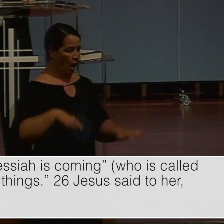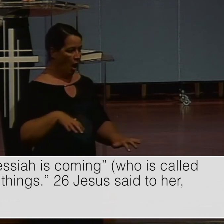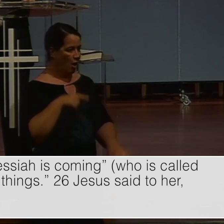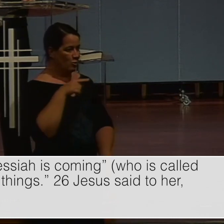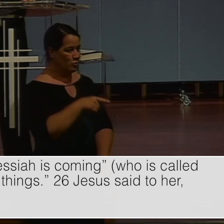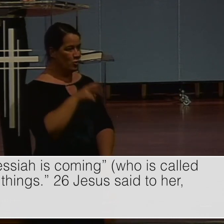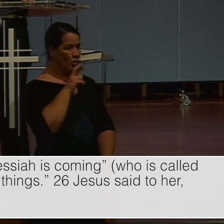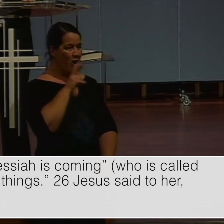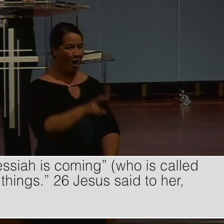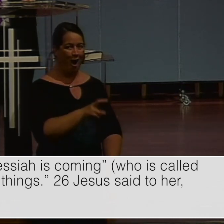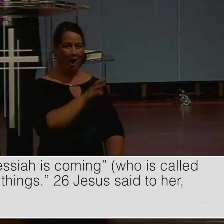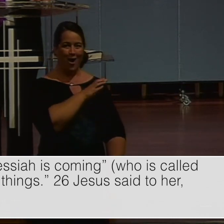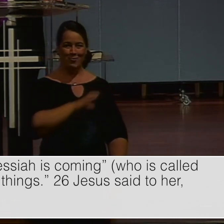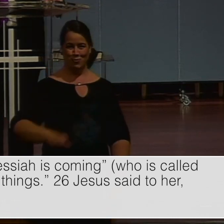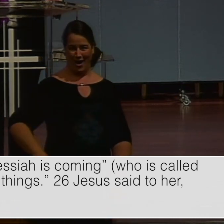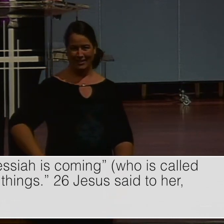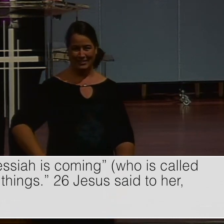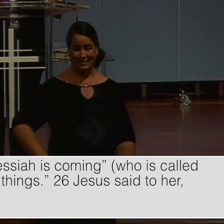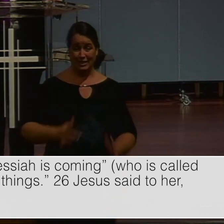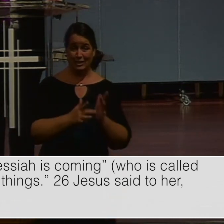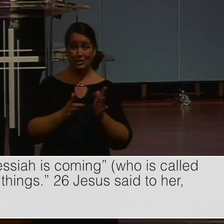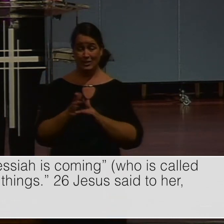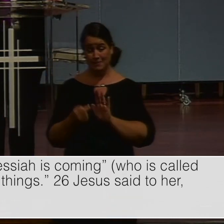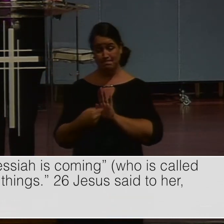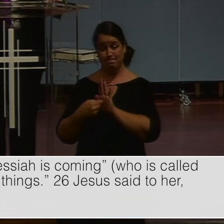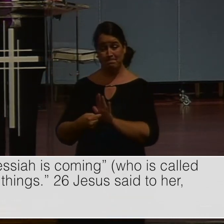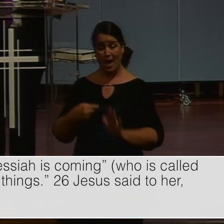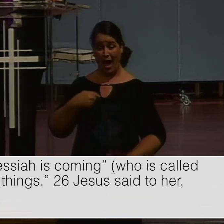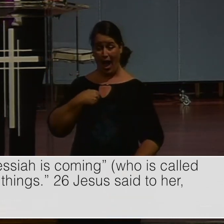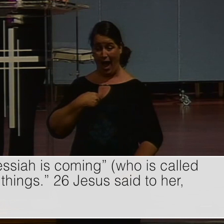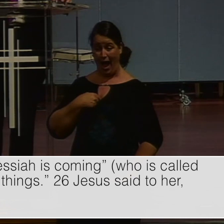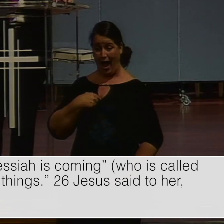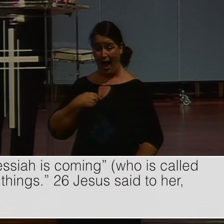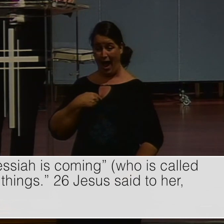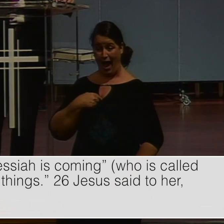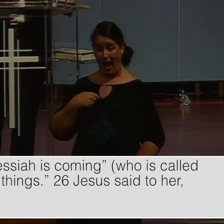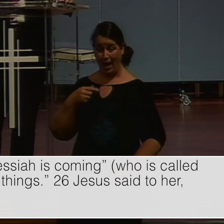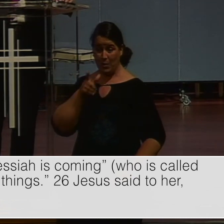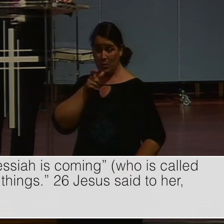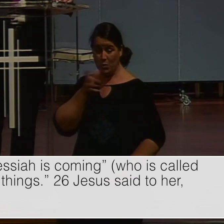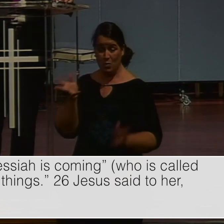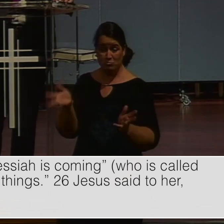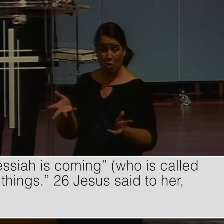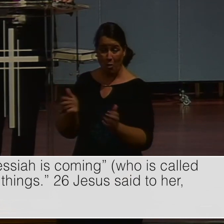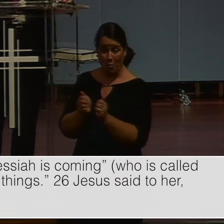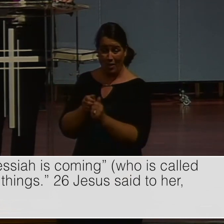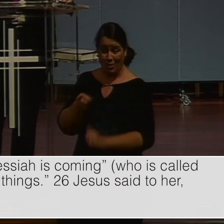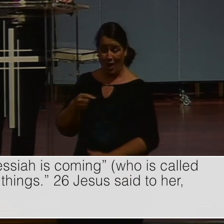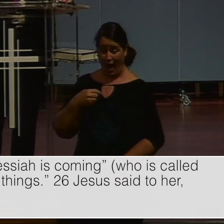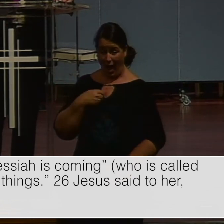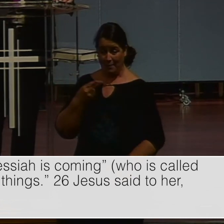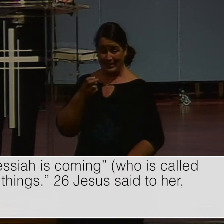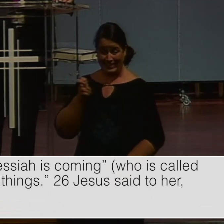Son. So Jesus did reveal to her. Verse 26. Jesus said to her. I. Who speak to you. Am he.